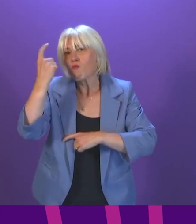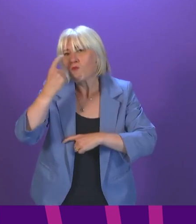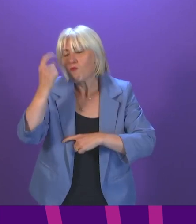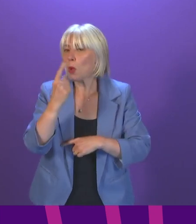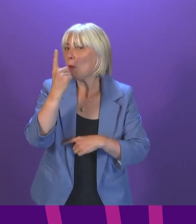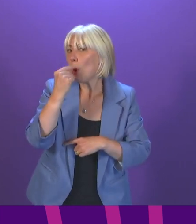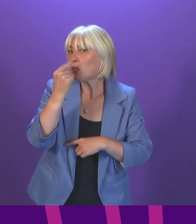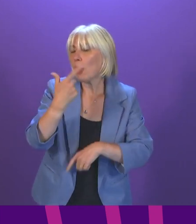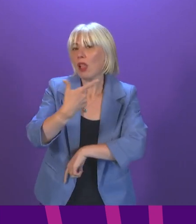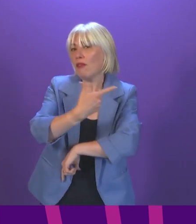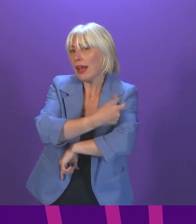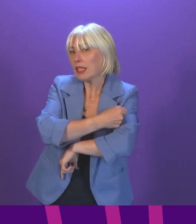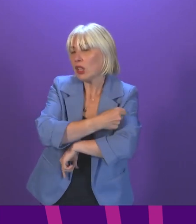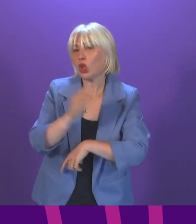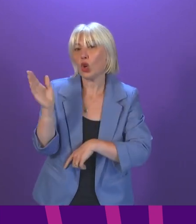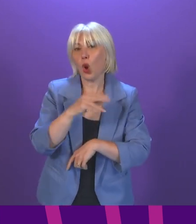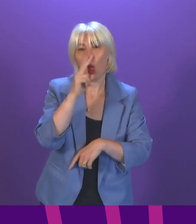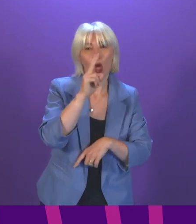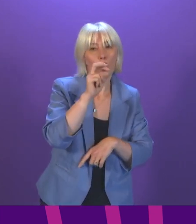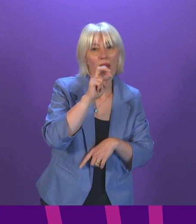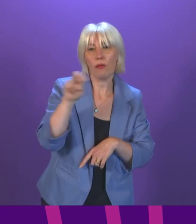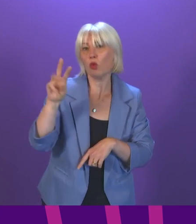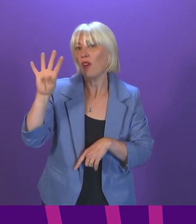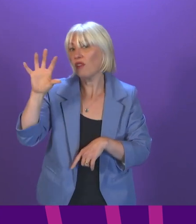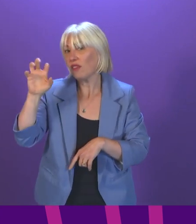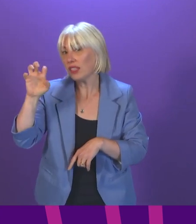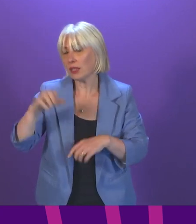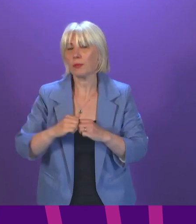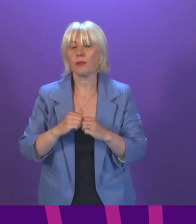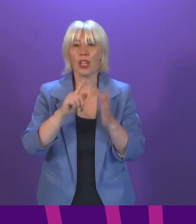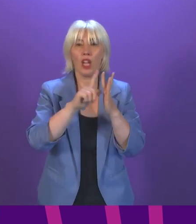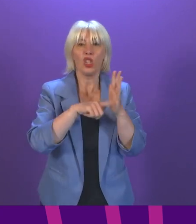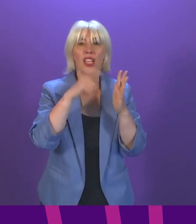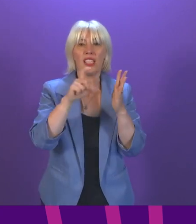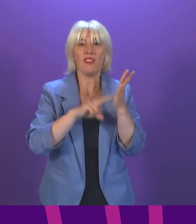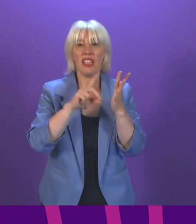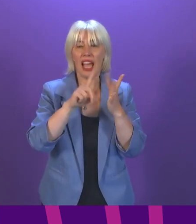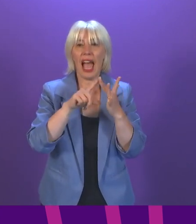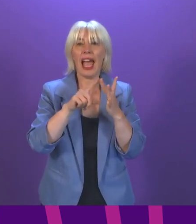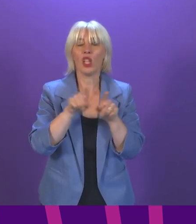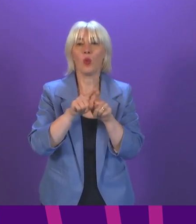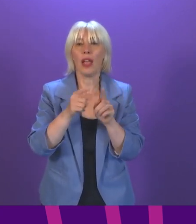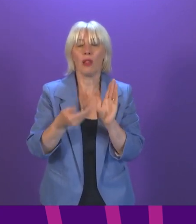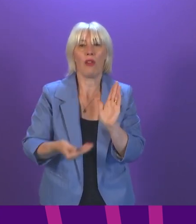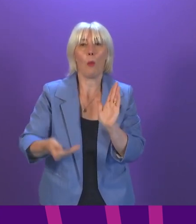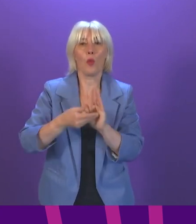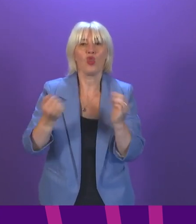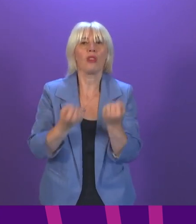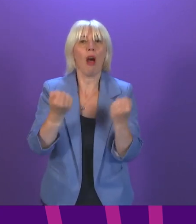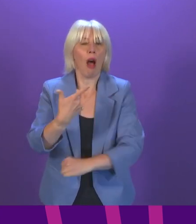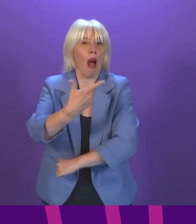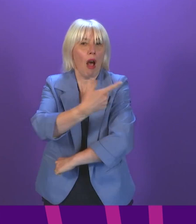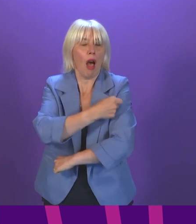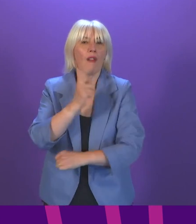possible vaccination of all 12 to 15 year olds, the JCVI recommendation for booster vaccination of those who are